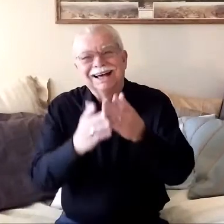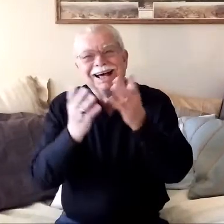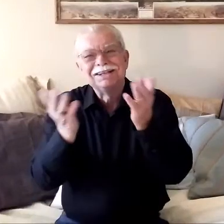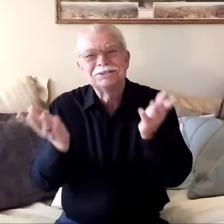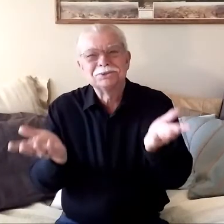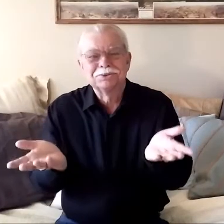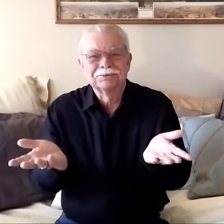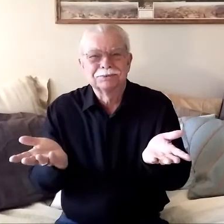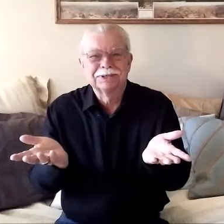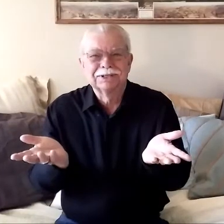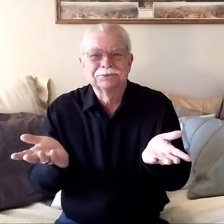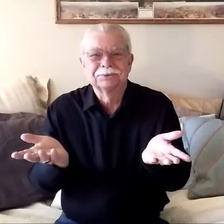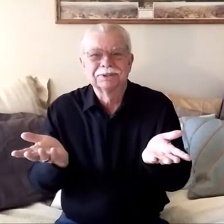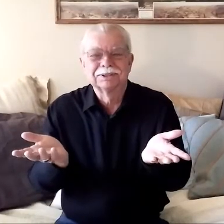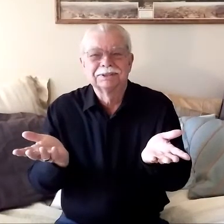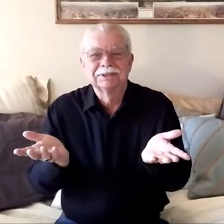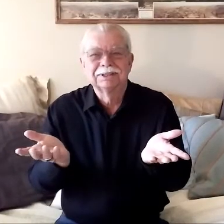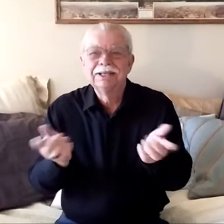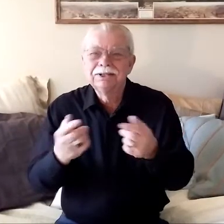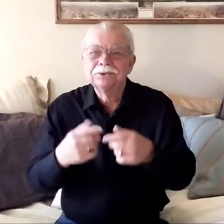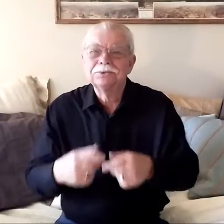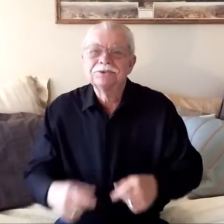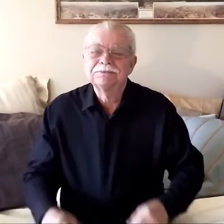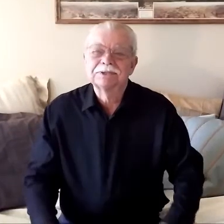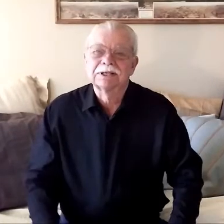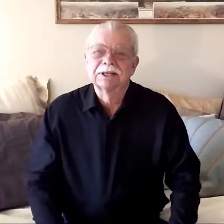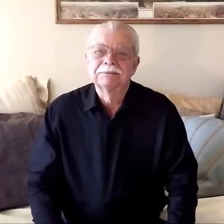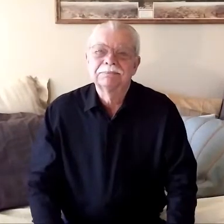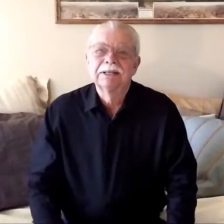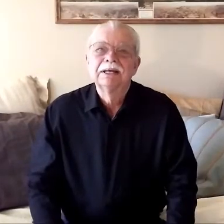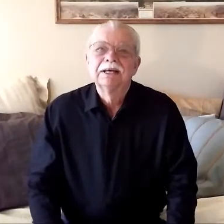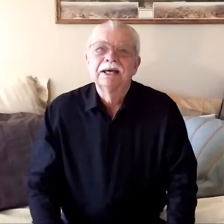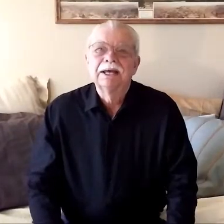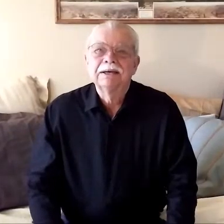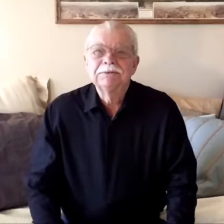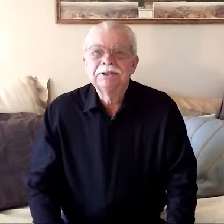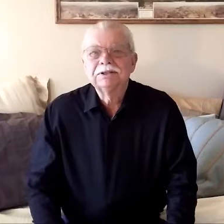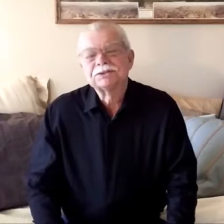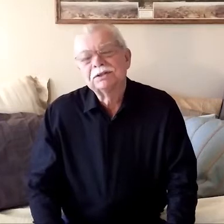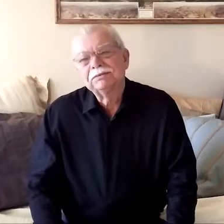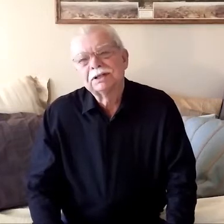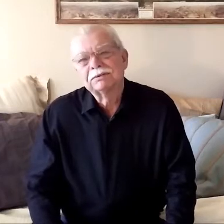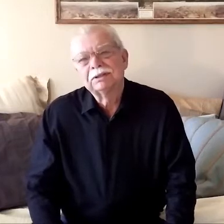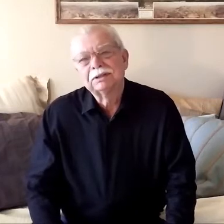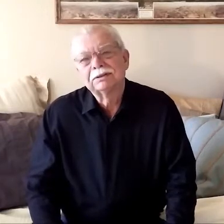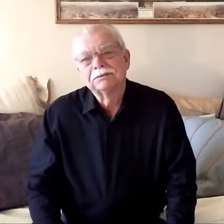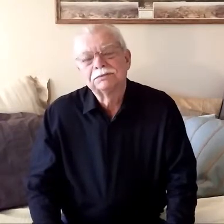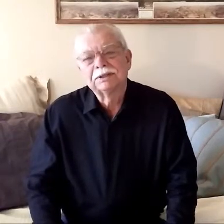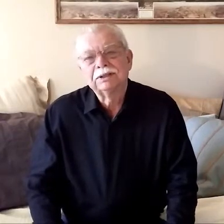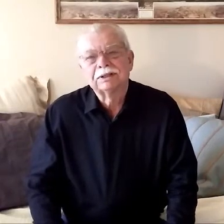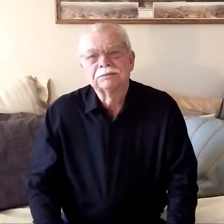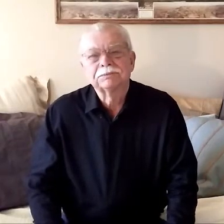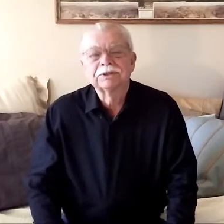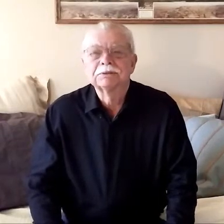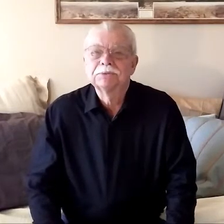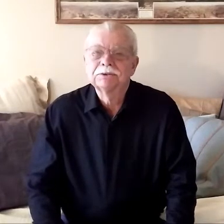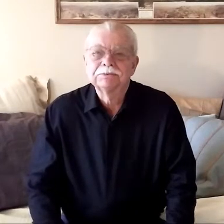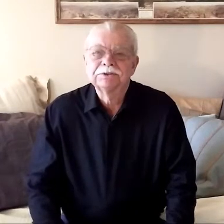a story from god's word in the course of time amnon the son of david fell in love with the beautiful